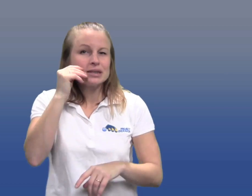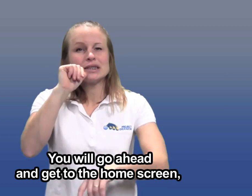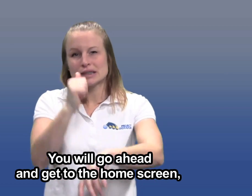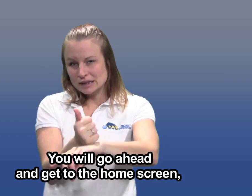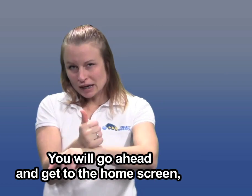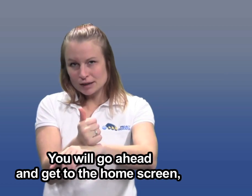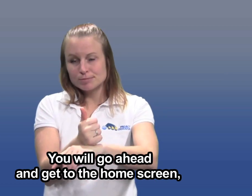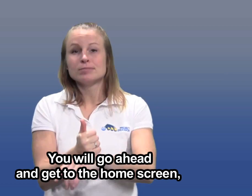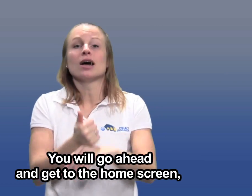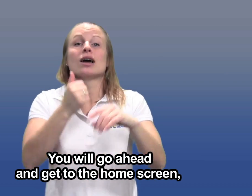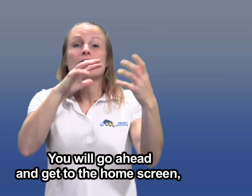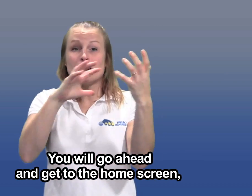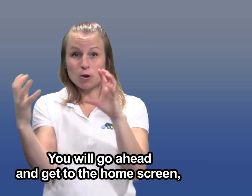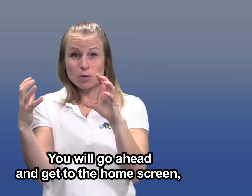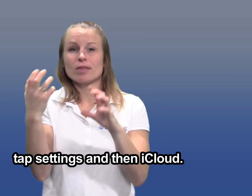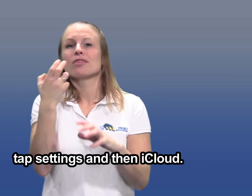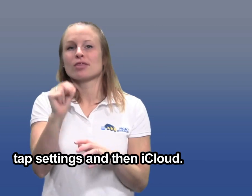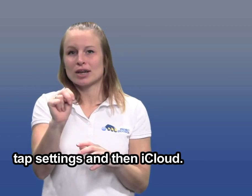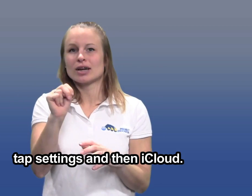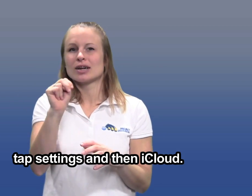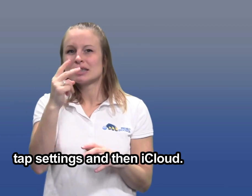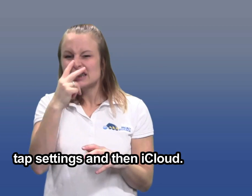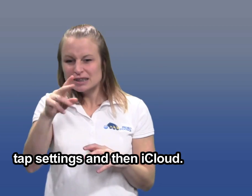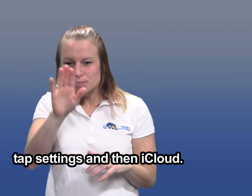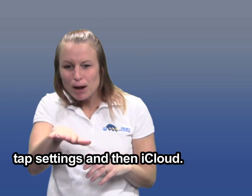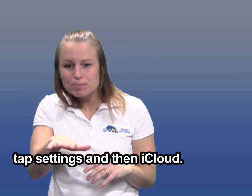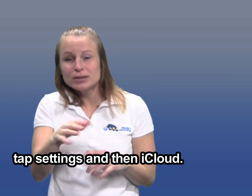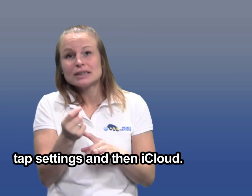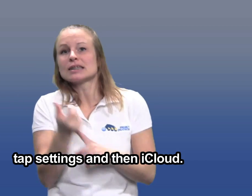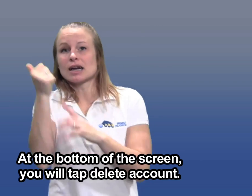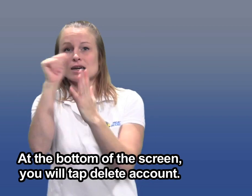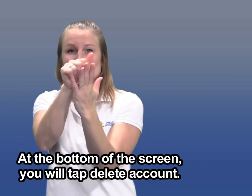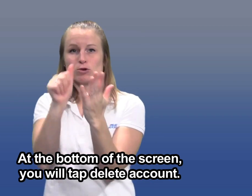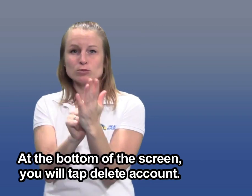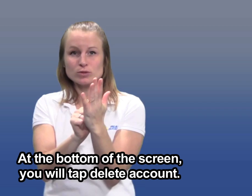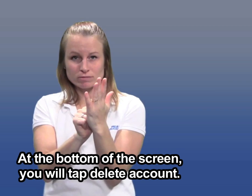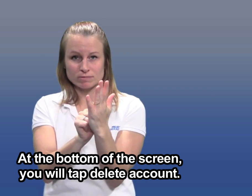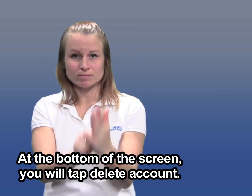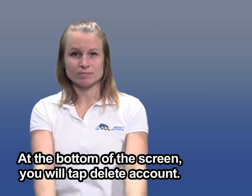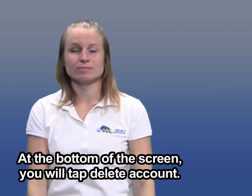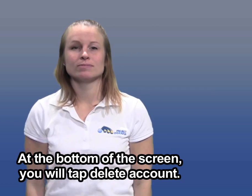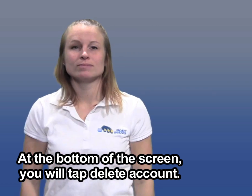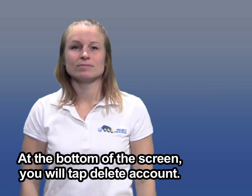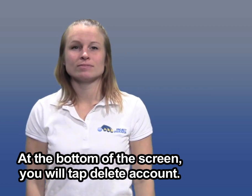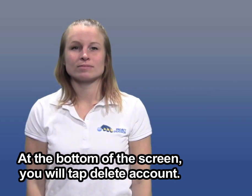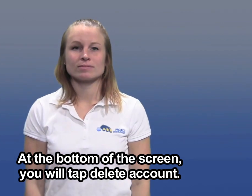You'll go ahead and get to the home screen, tap settings, and then iCloud. At the bottom of the screen you'll tap delete account.